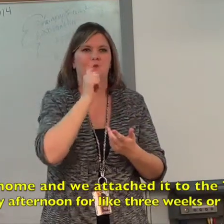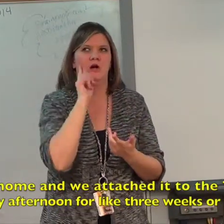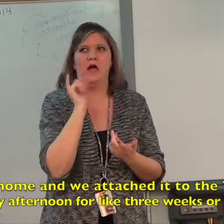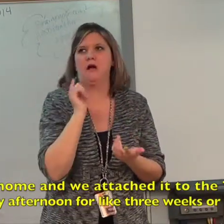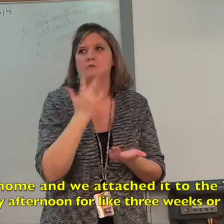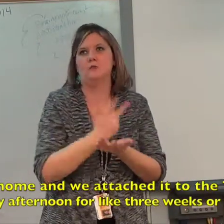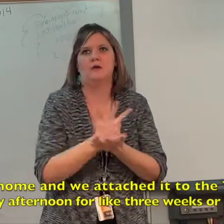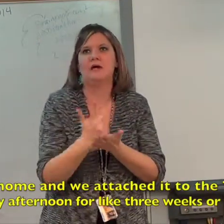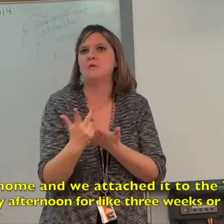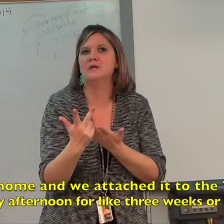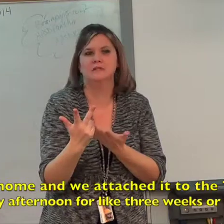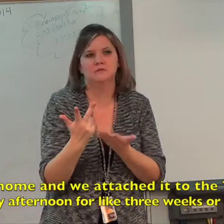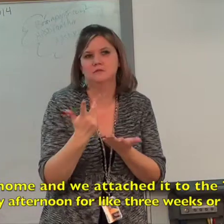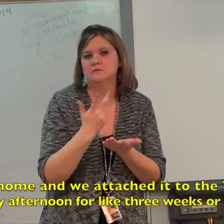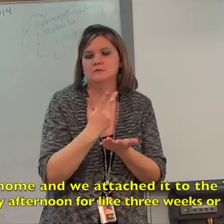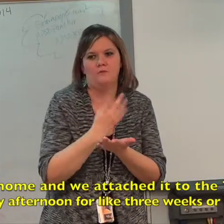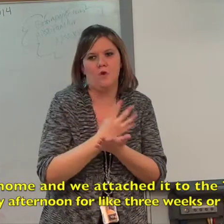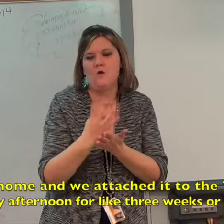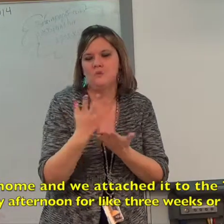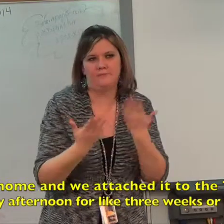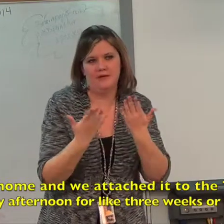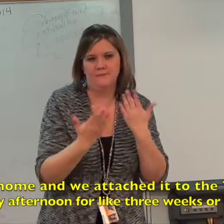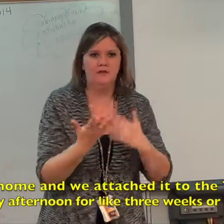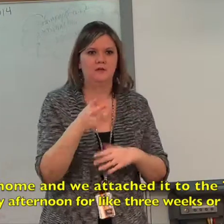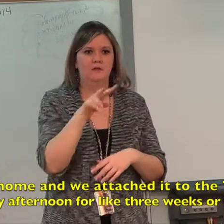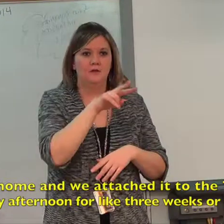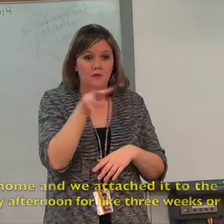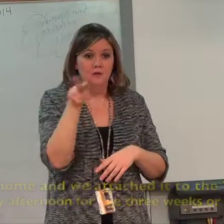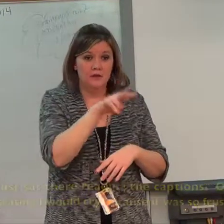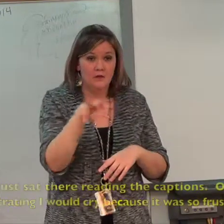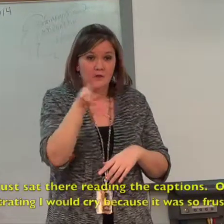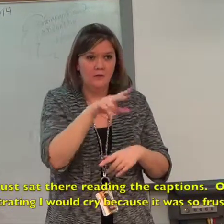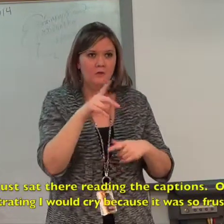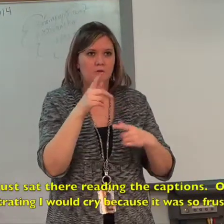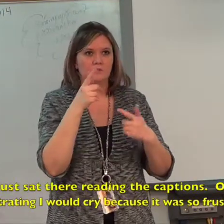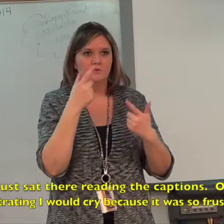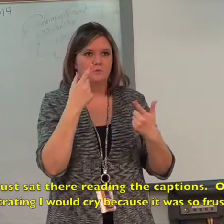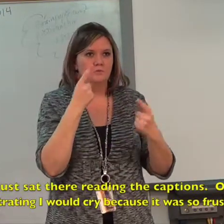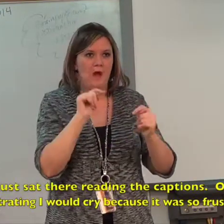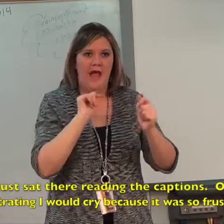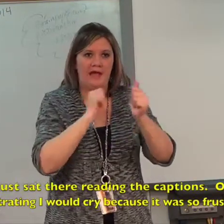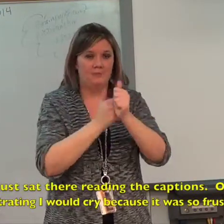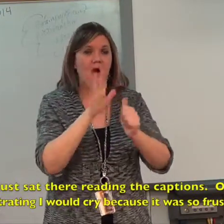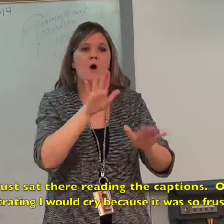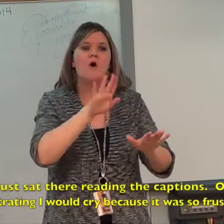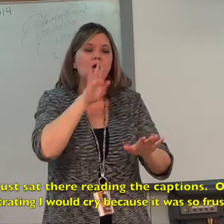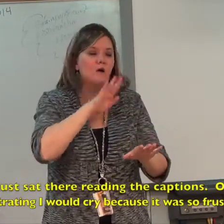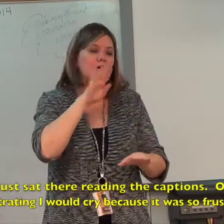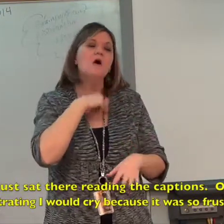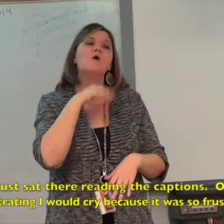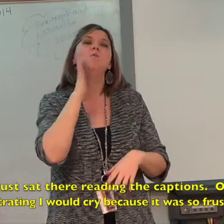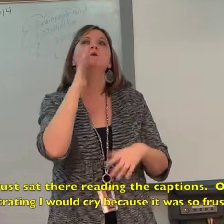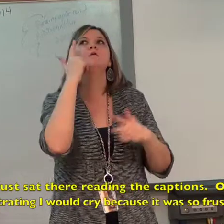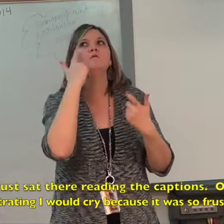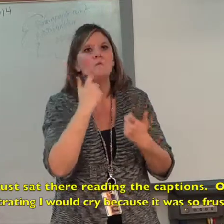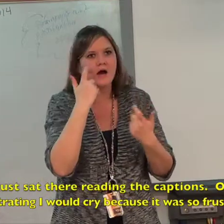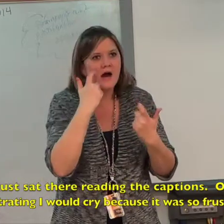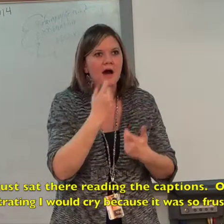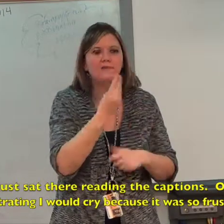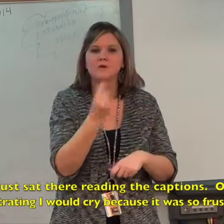And every afternoon, like for three weeks or four weeks, I just sat there reading the captions, trying to... Oh, it so frustrating.